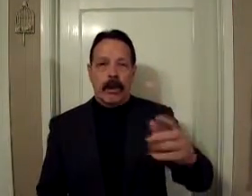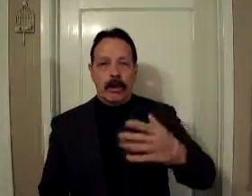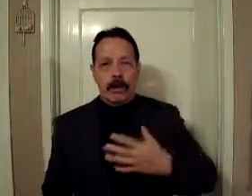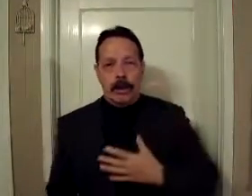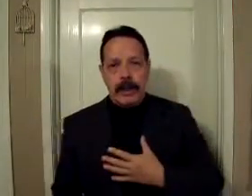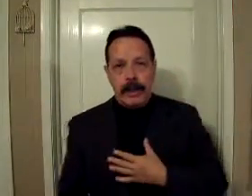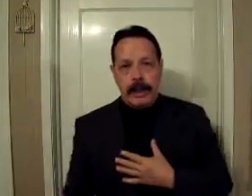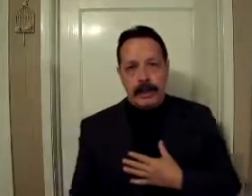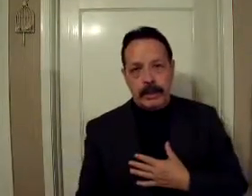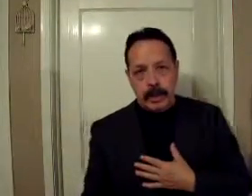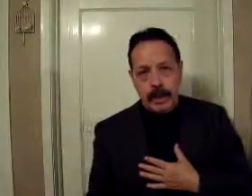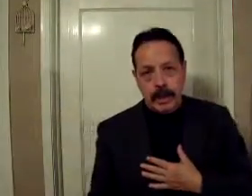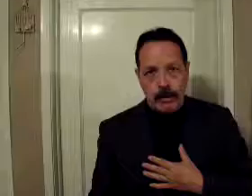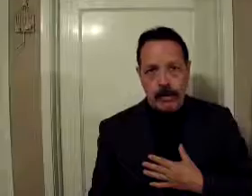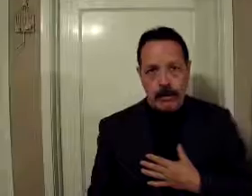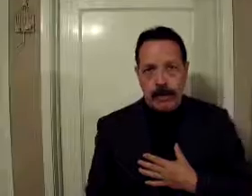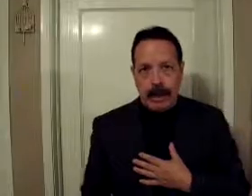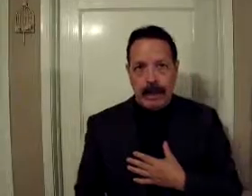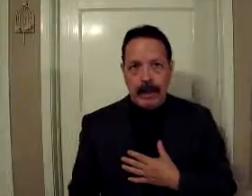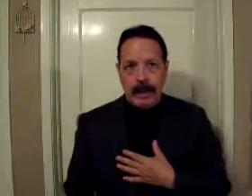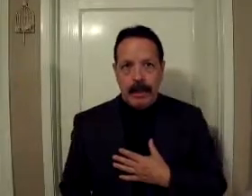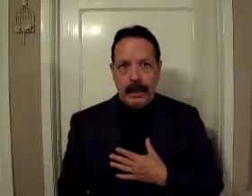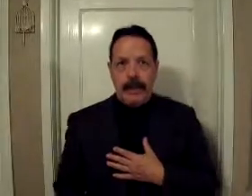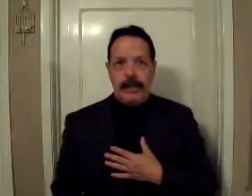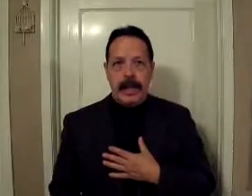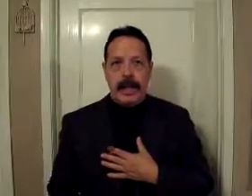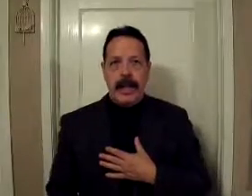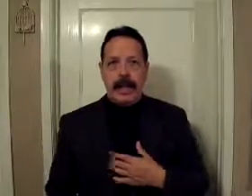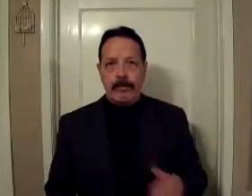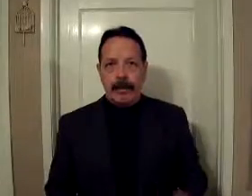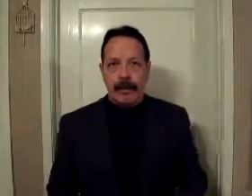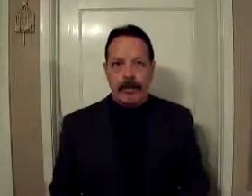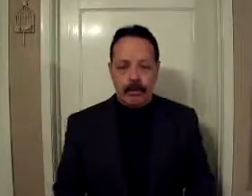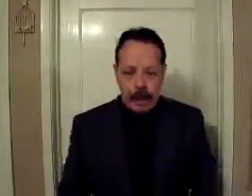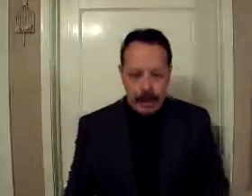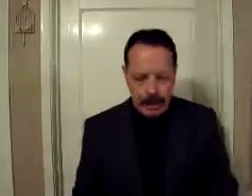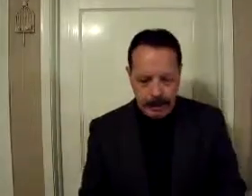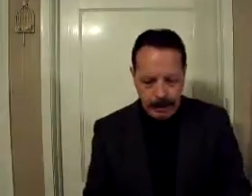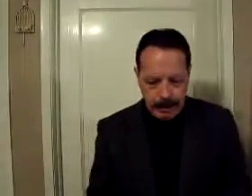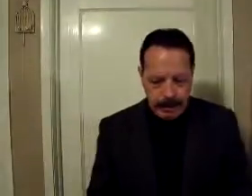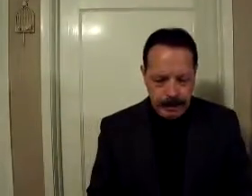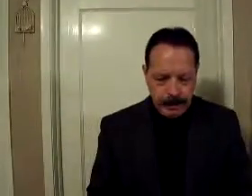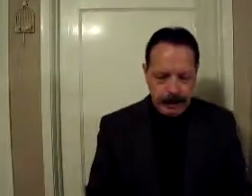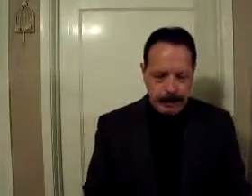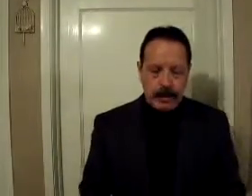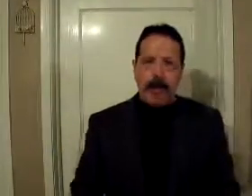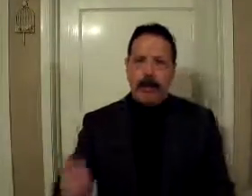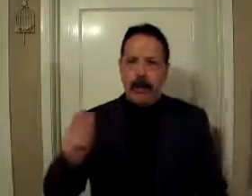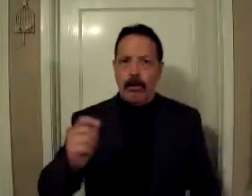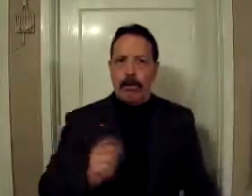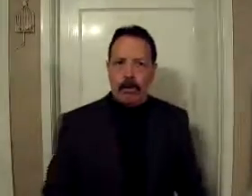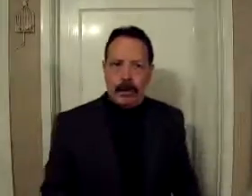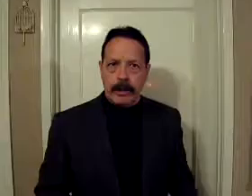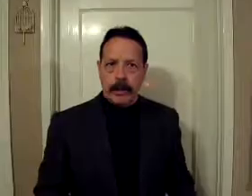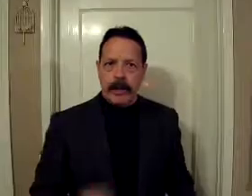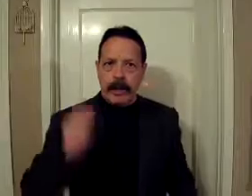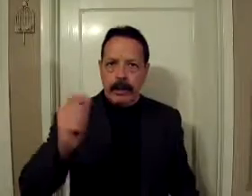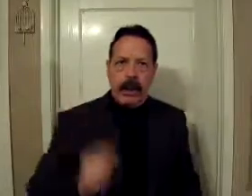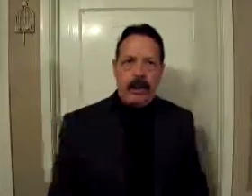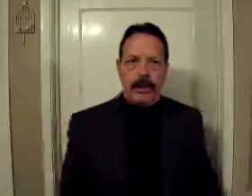wants you to take that seed of the Word of God, and take it and begin to grow in it. He says, grow in the grace and knowledge